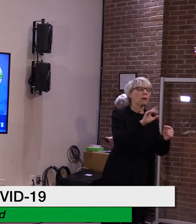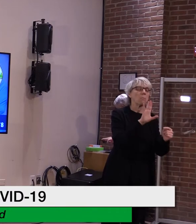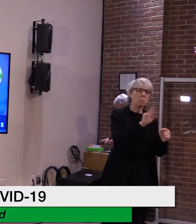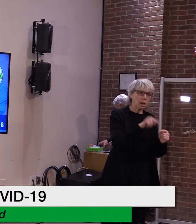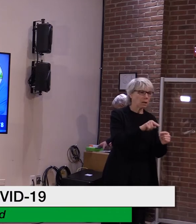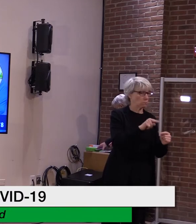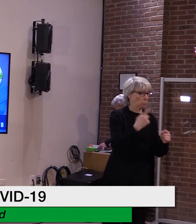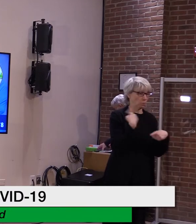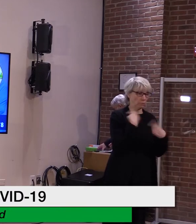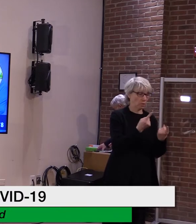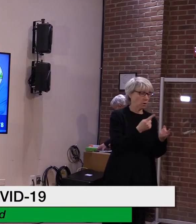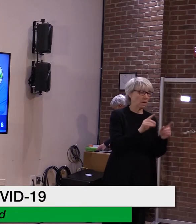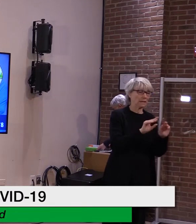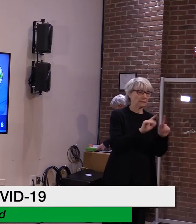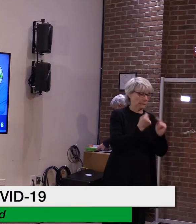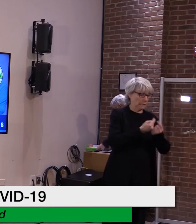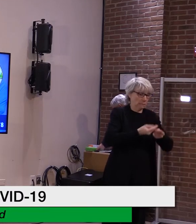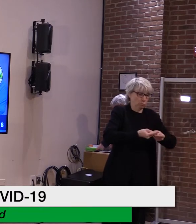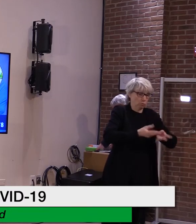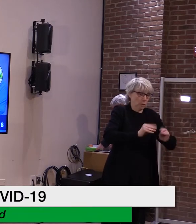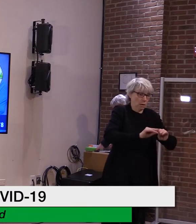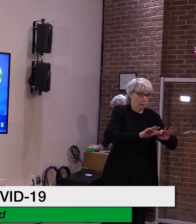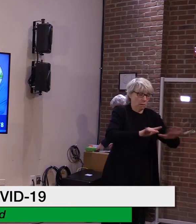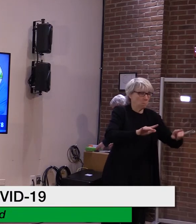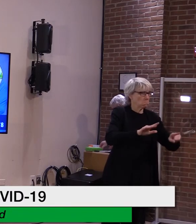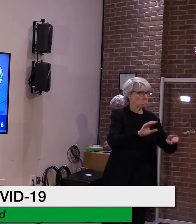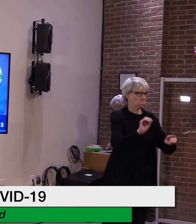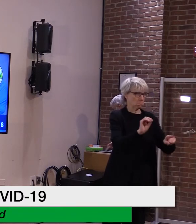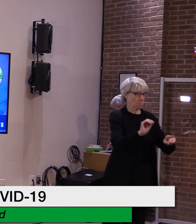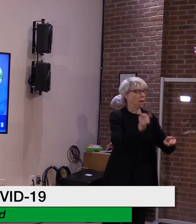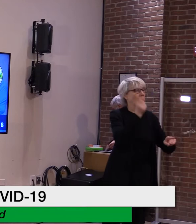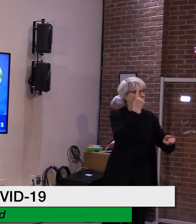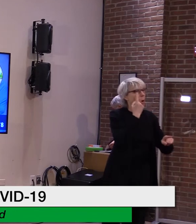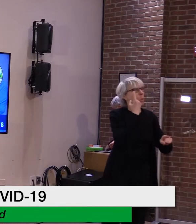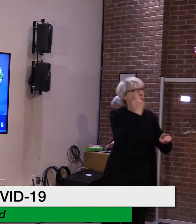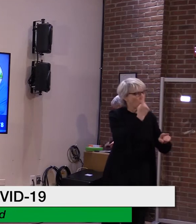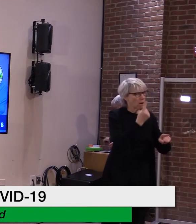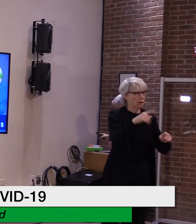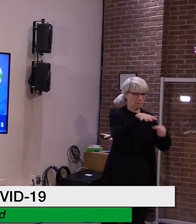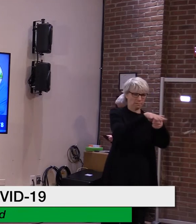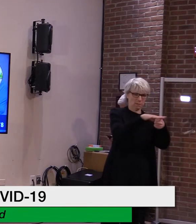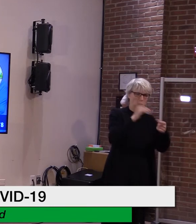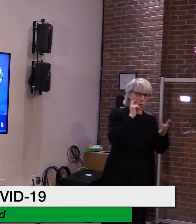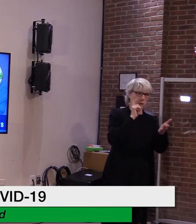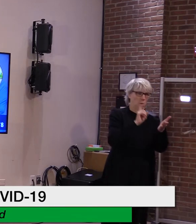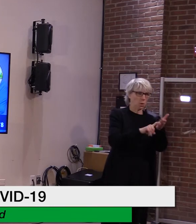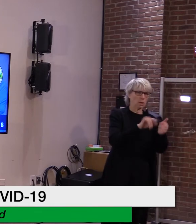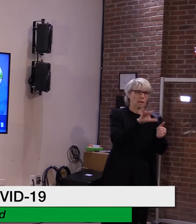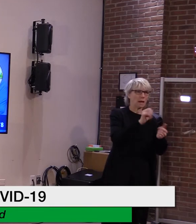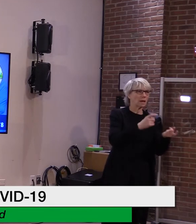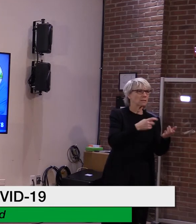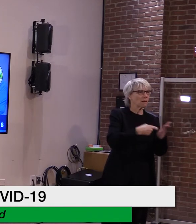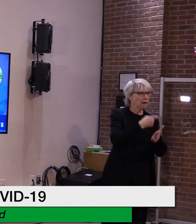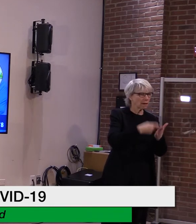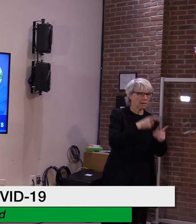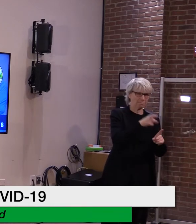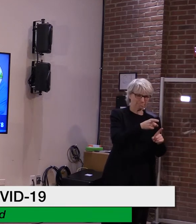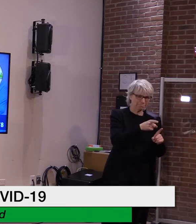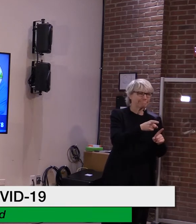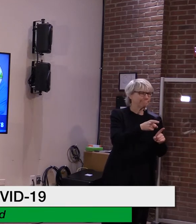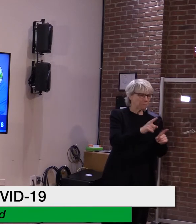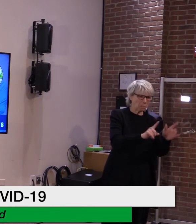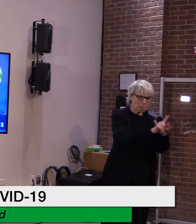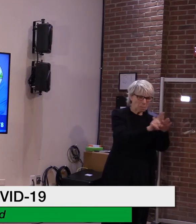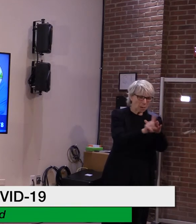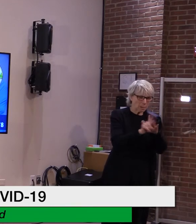have seen a situation involving hockey again recently, but we don't know if it's a result of play or other factors such as